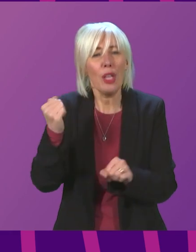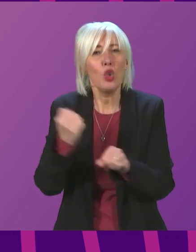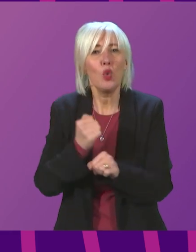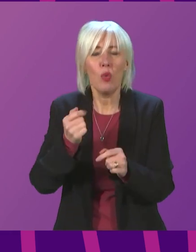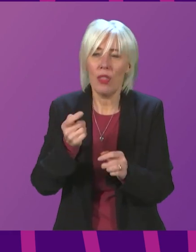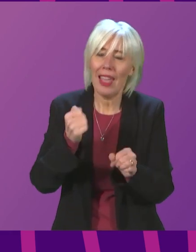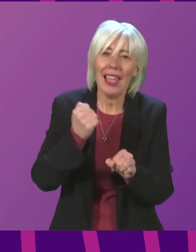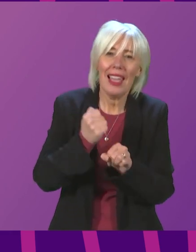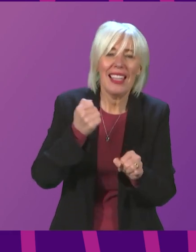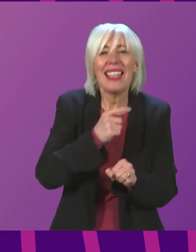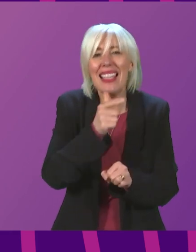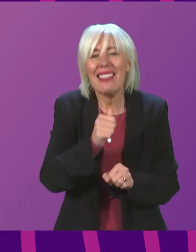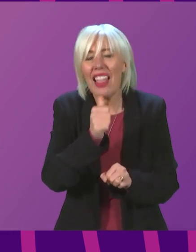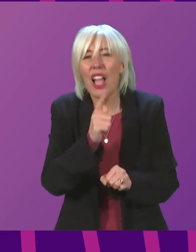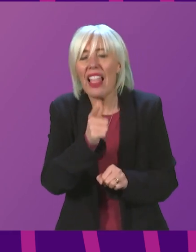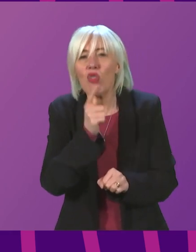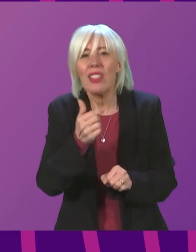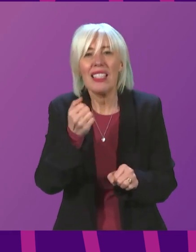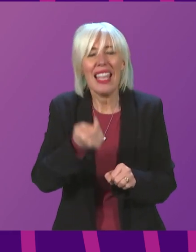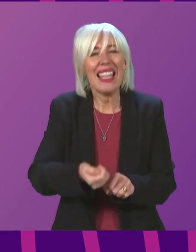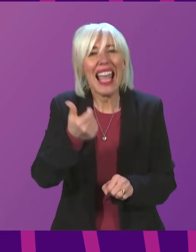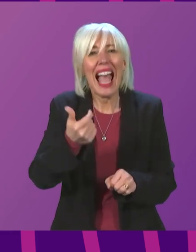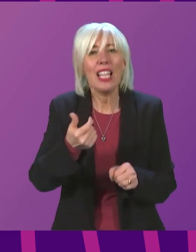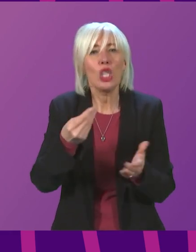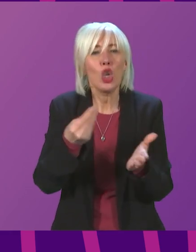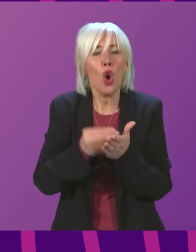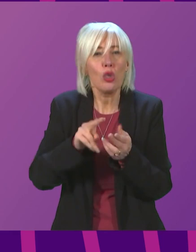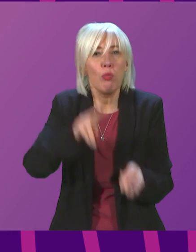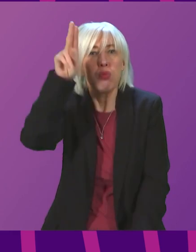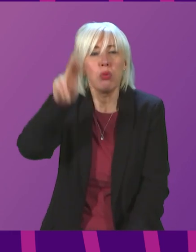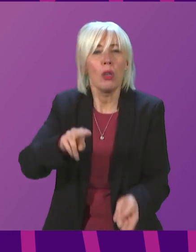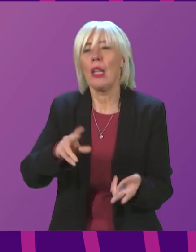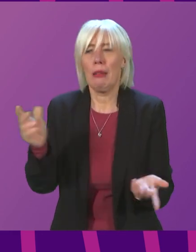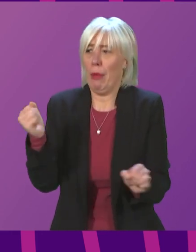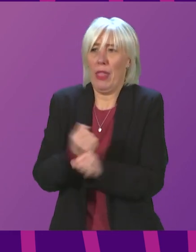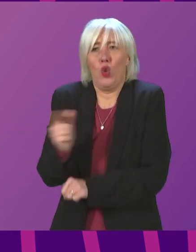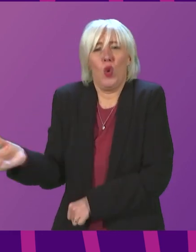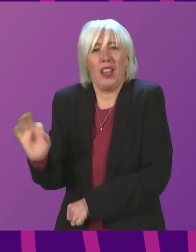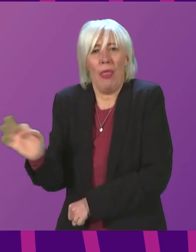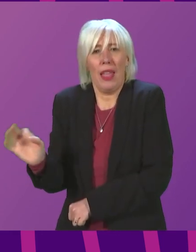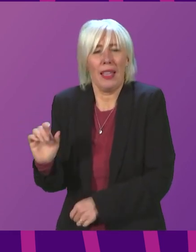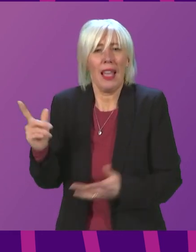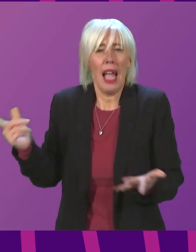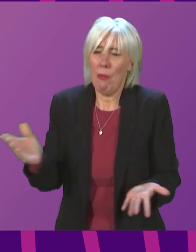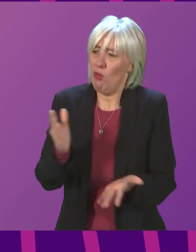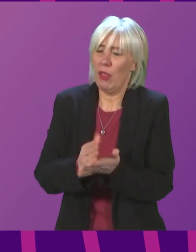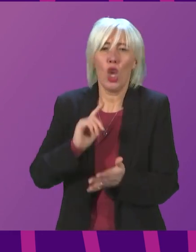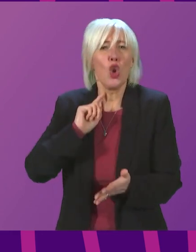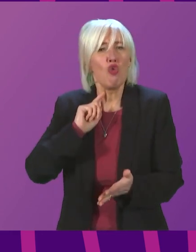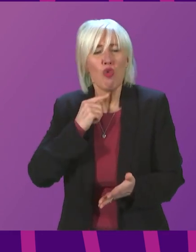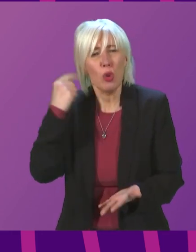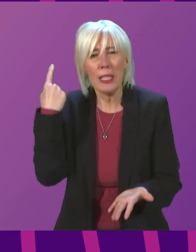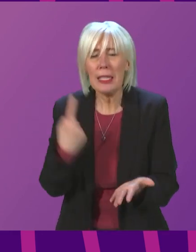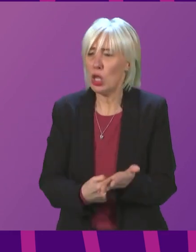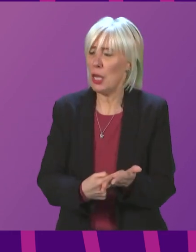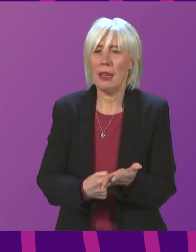inflationary pressures. And of course, all of this has been severely undermined by the completely wrongheaded and cruel decision to remove